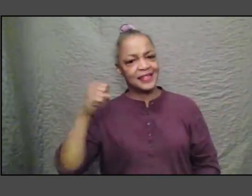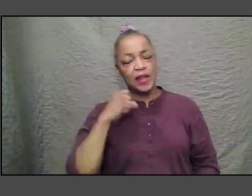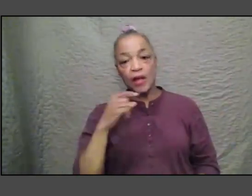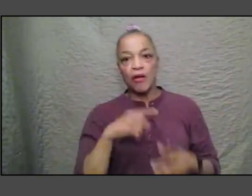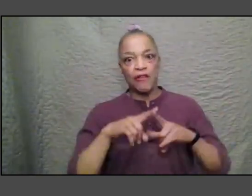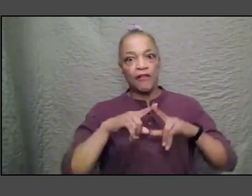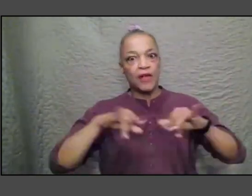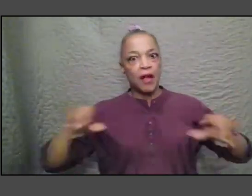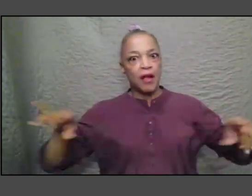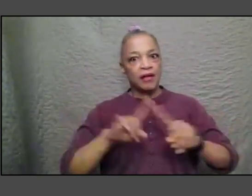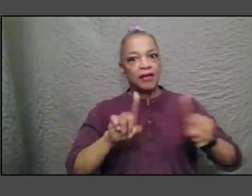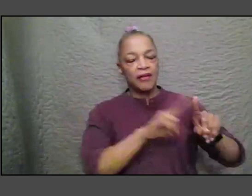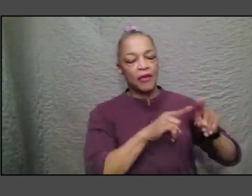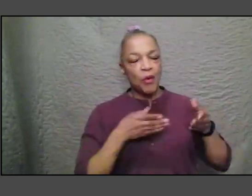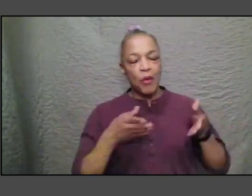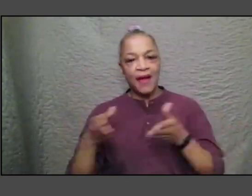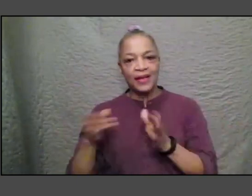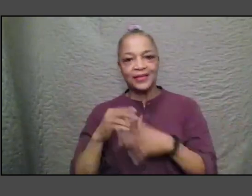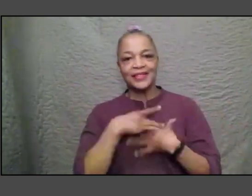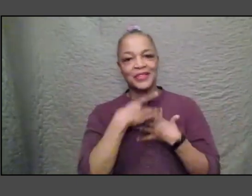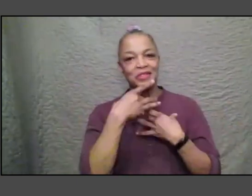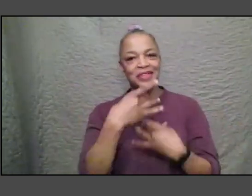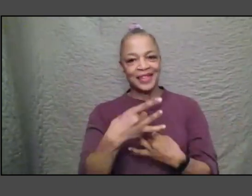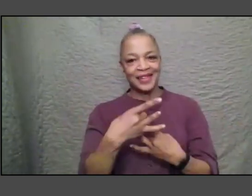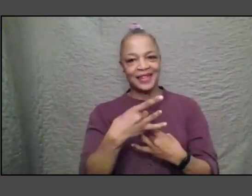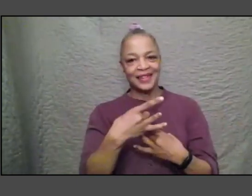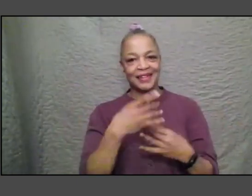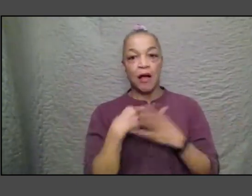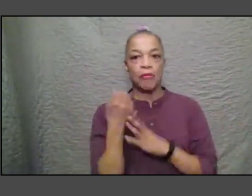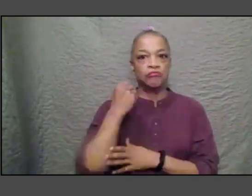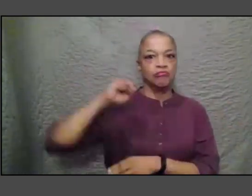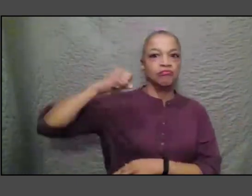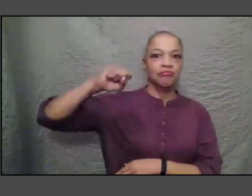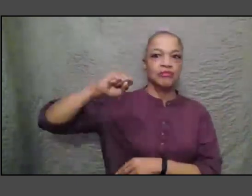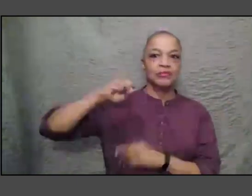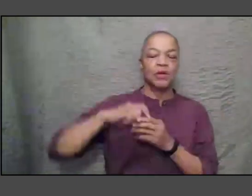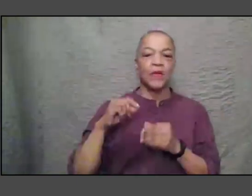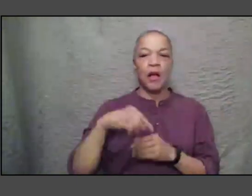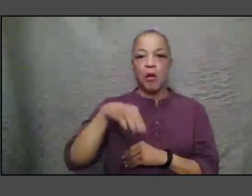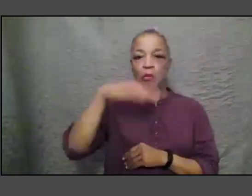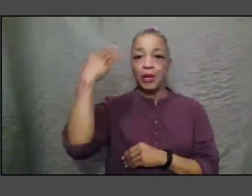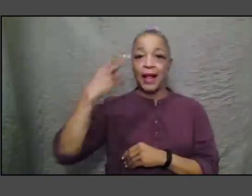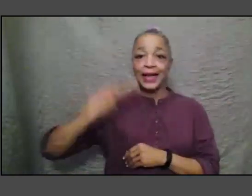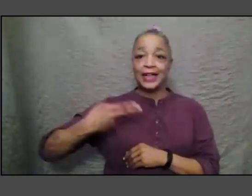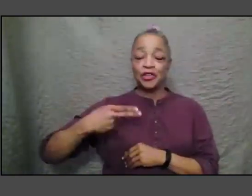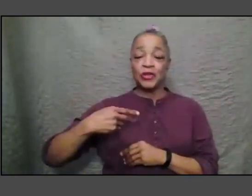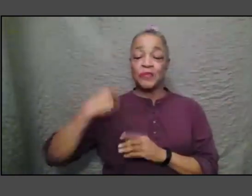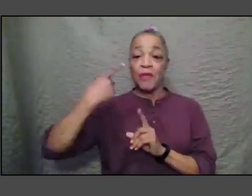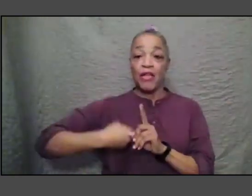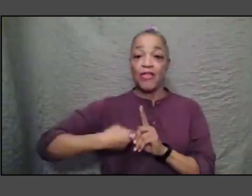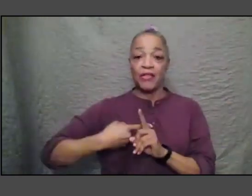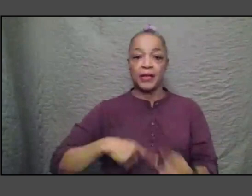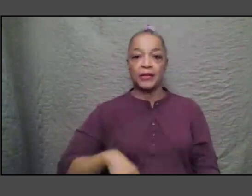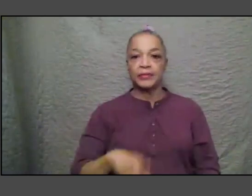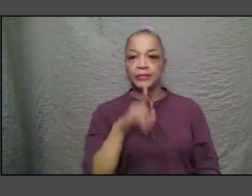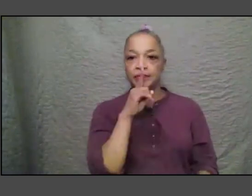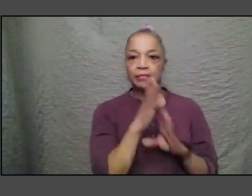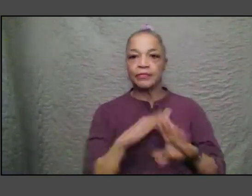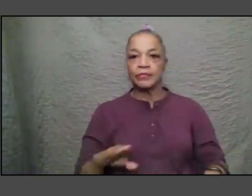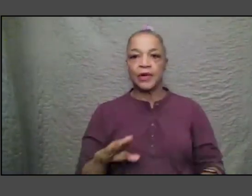than you know i'm very rebellious about black history month i refuse to open my mouth in the month of february because i